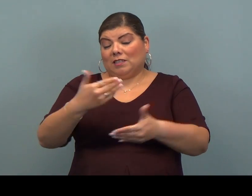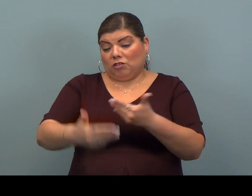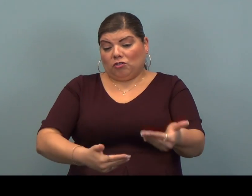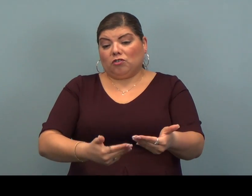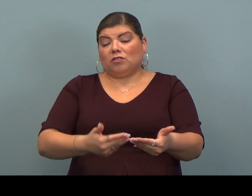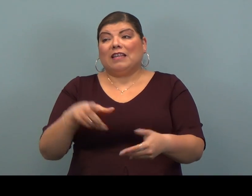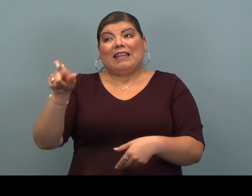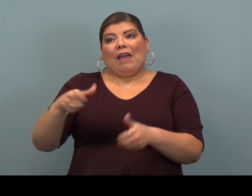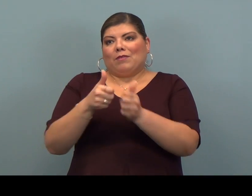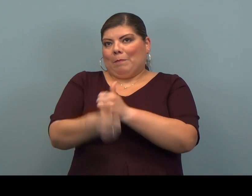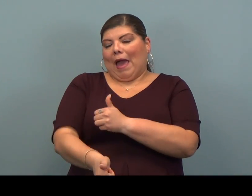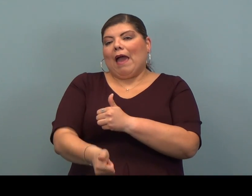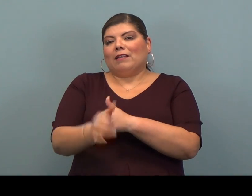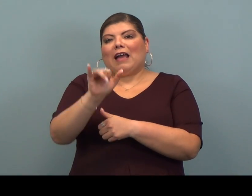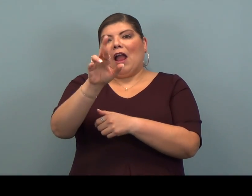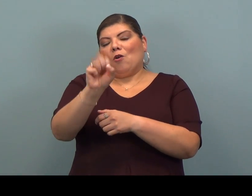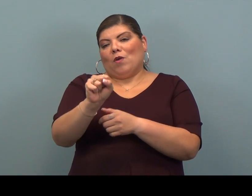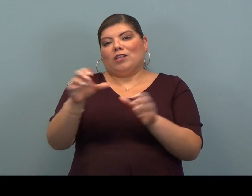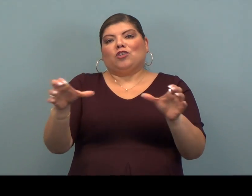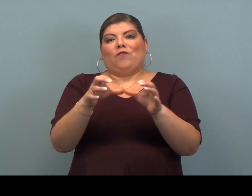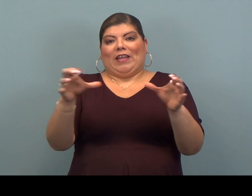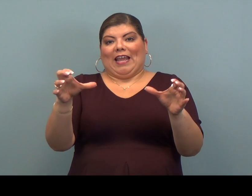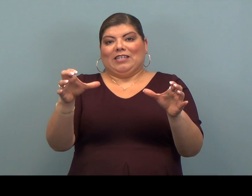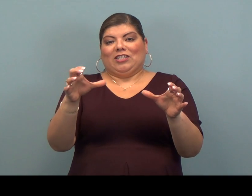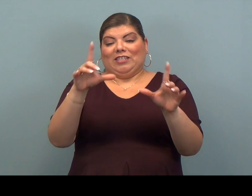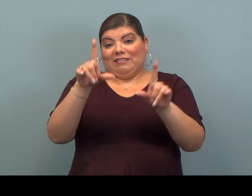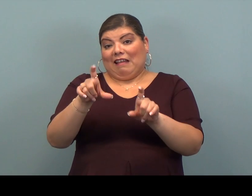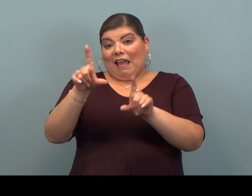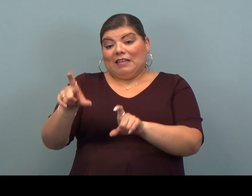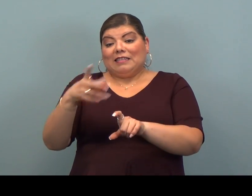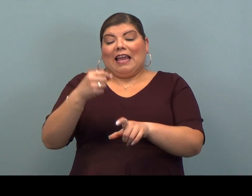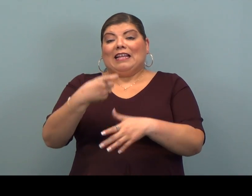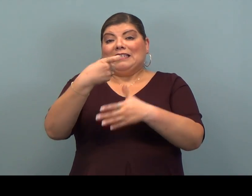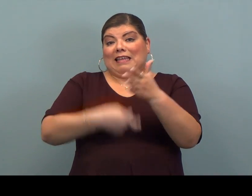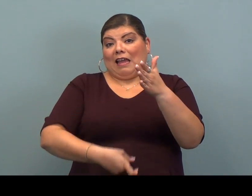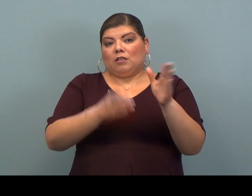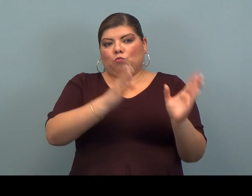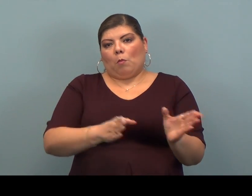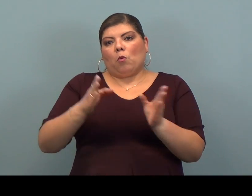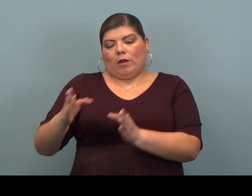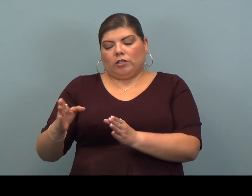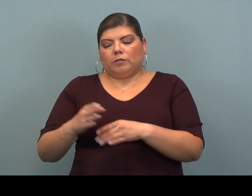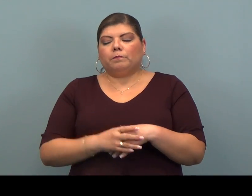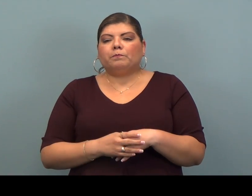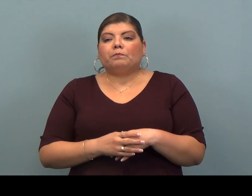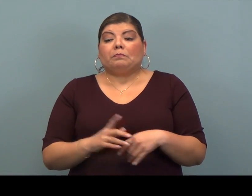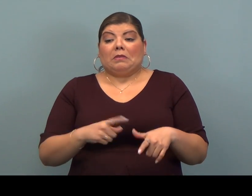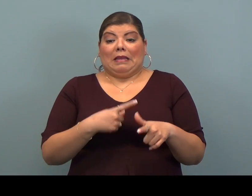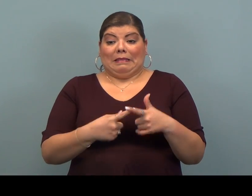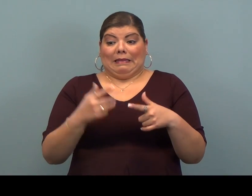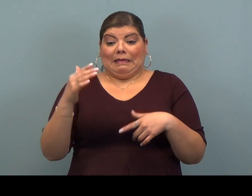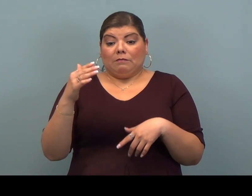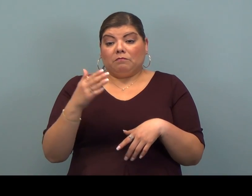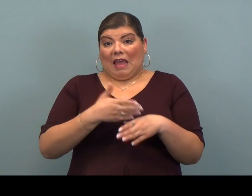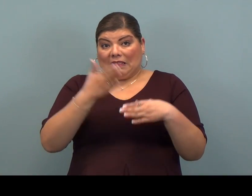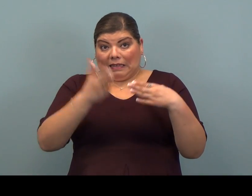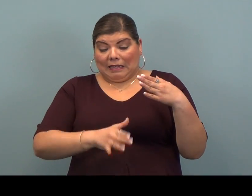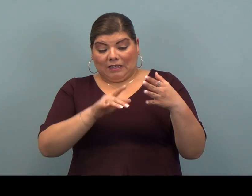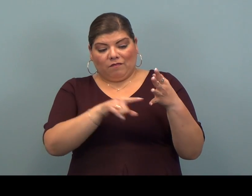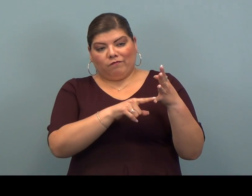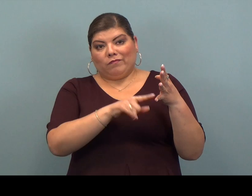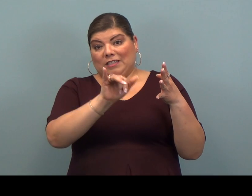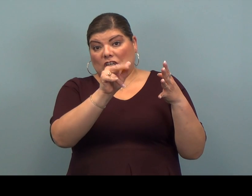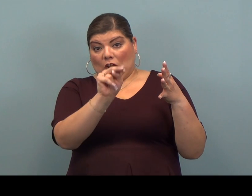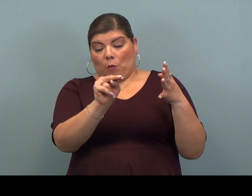They have to pass IRS certification tests and tax preparation. And then at the end of